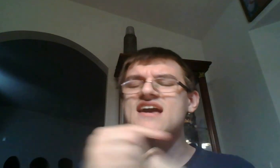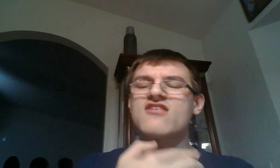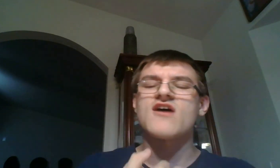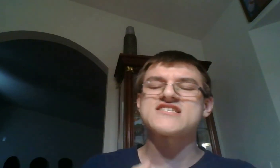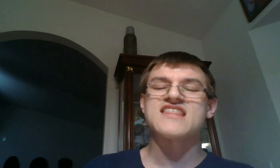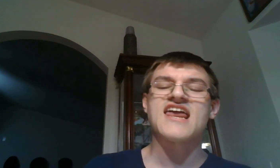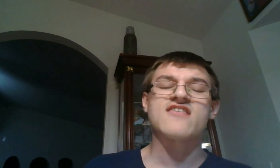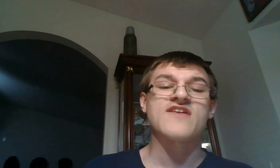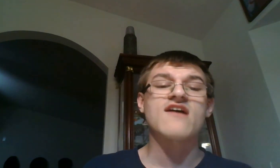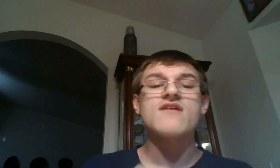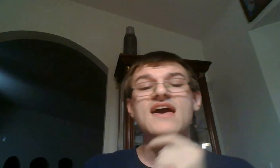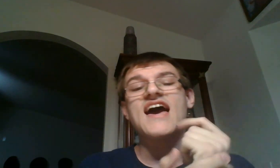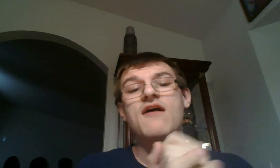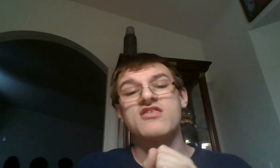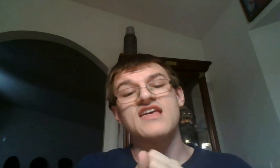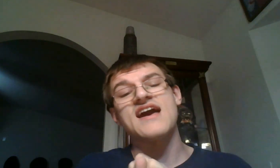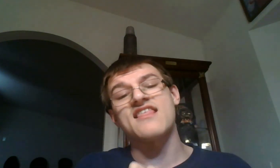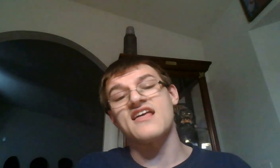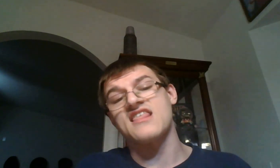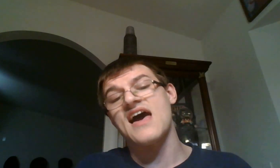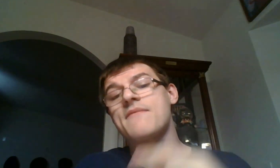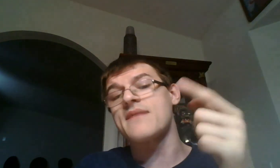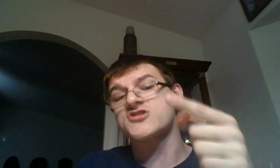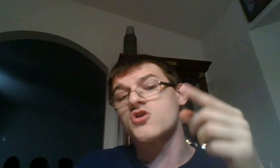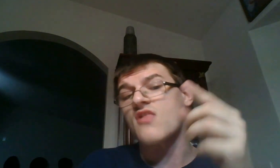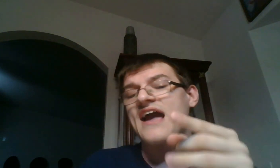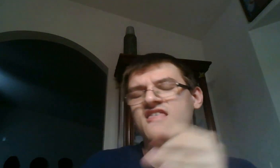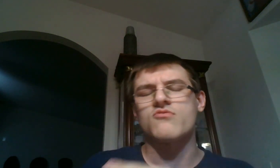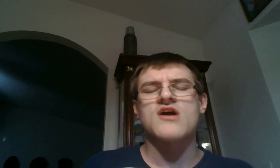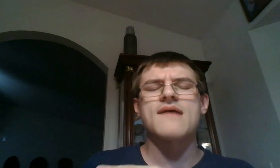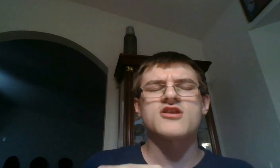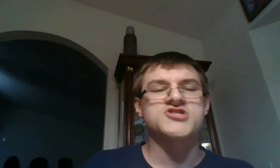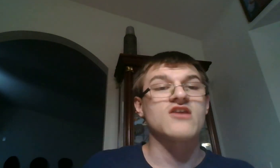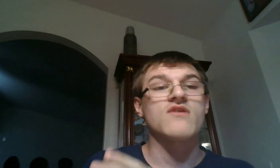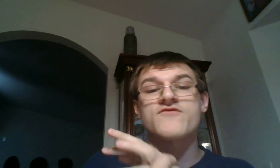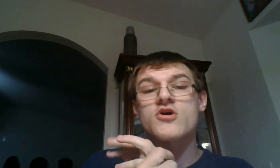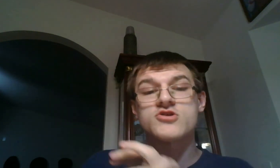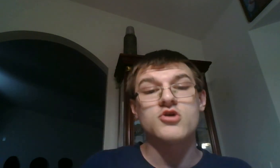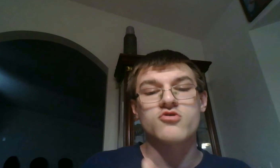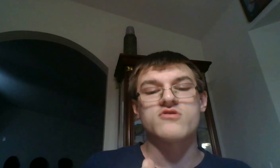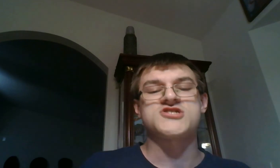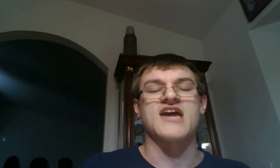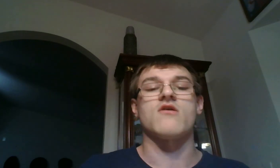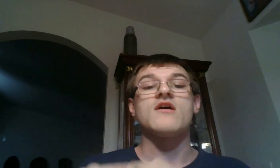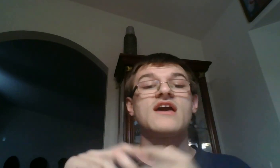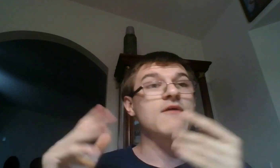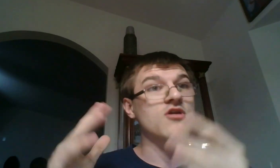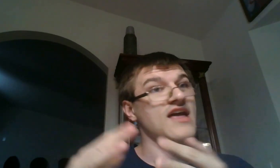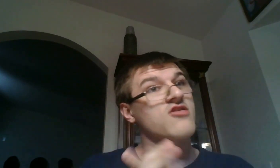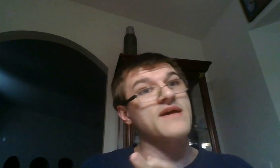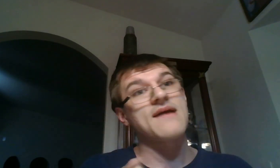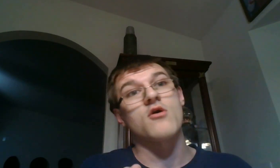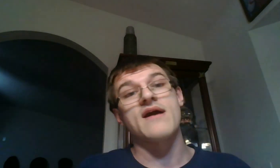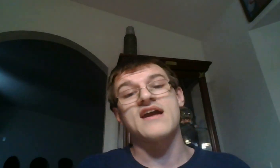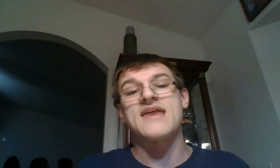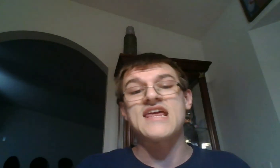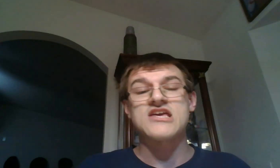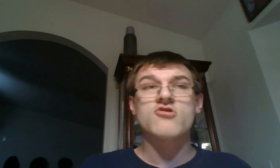guys for watching today's video. I will see you guys next time and make sure to like and subscribe to the channel if you're new to the channel. It really helps me get more recommended on YouTube